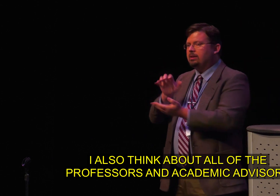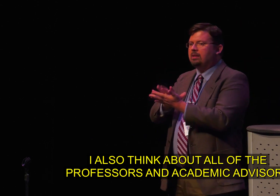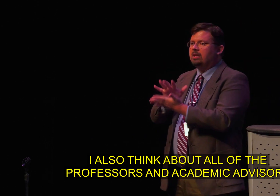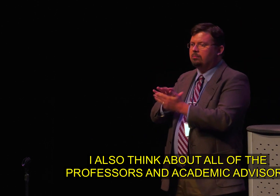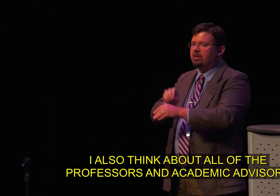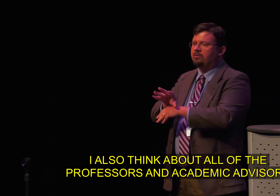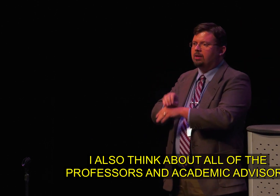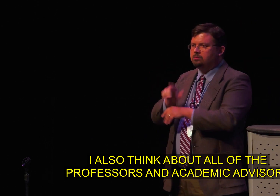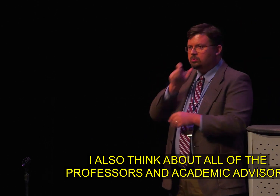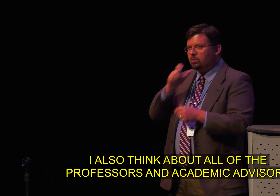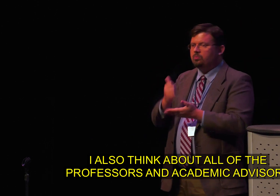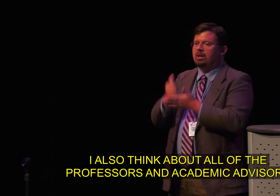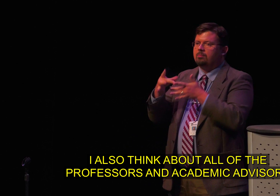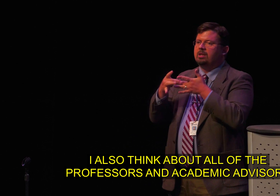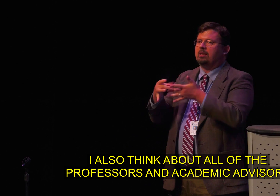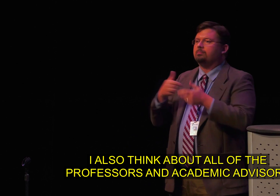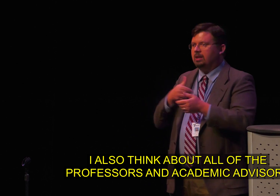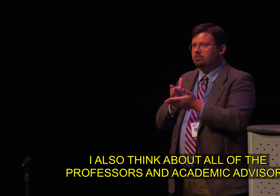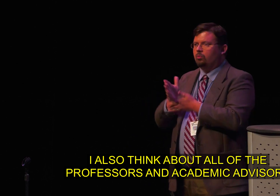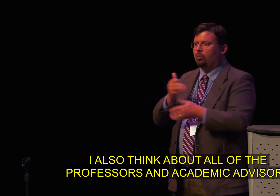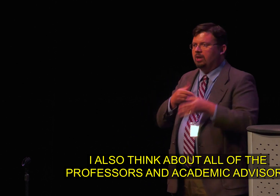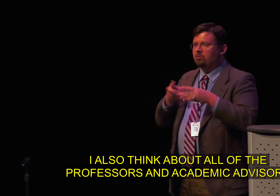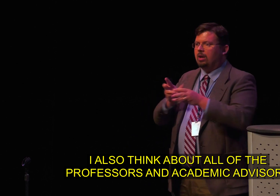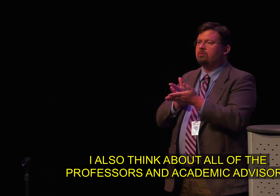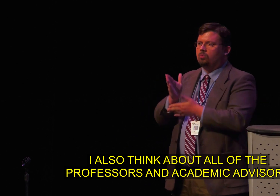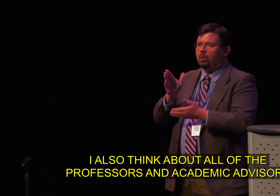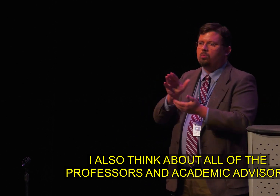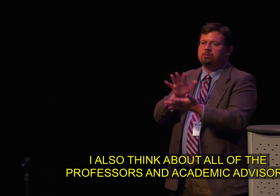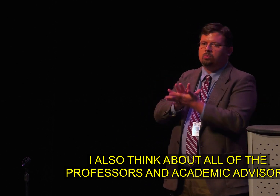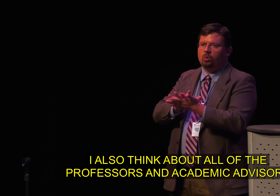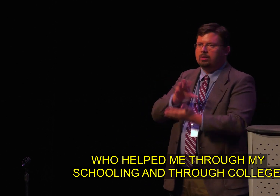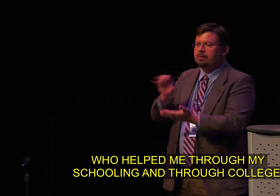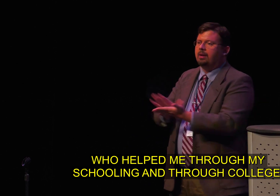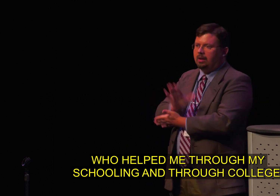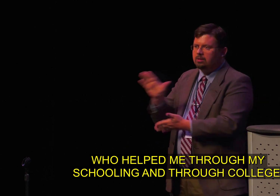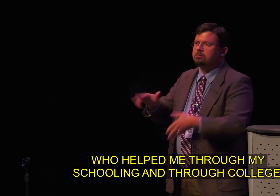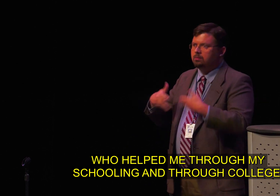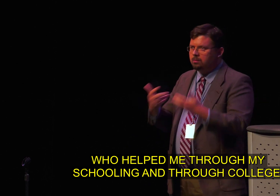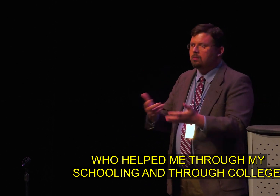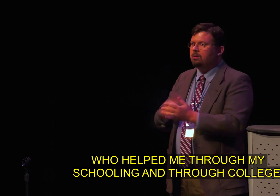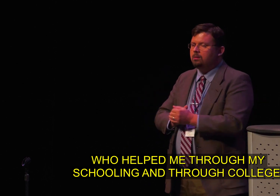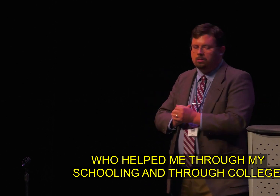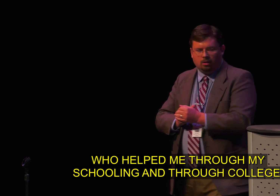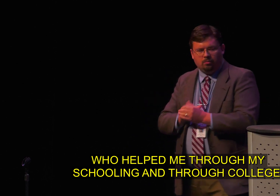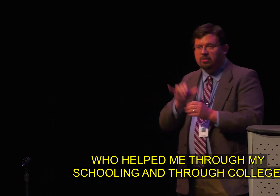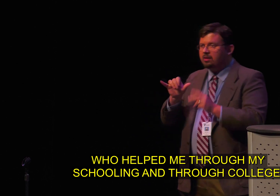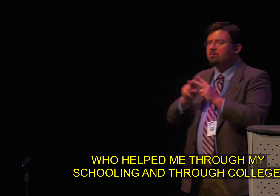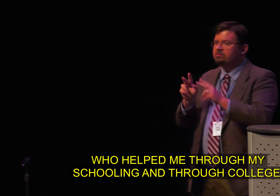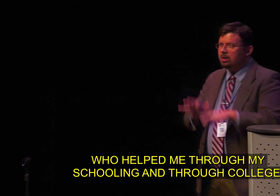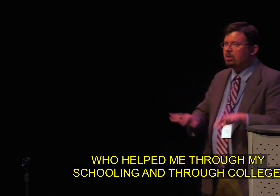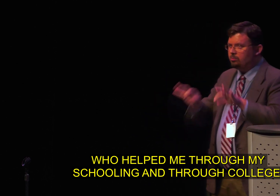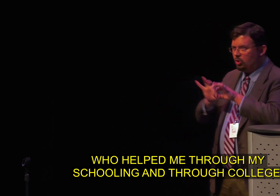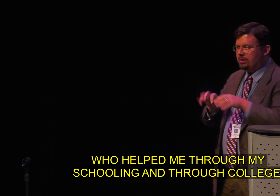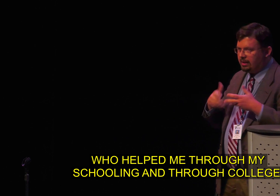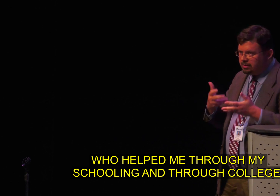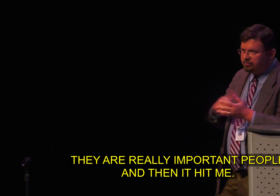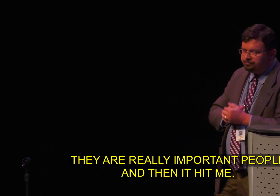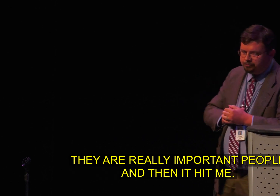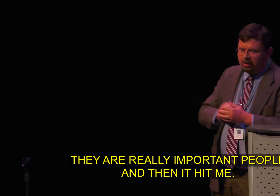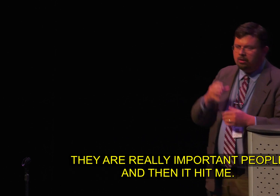I also think about all of the professors and academic advisors who helped me through my schooling and through college.